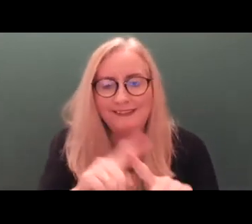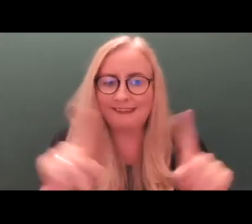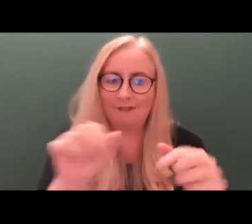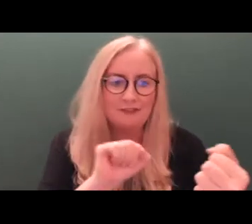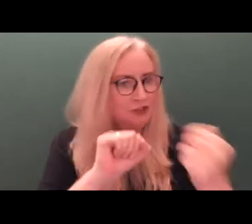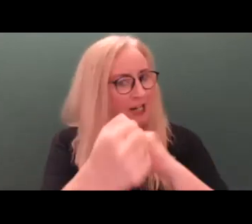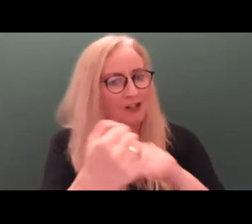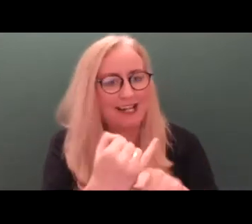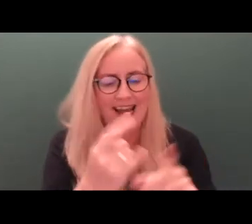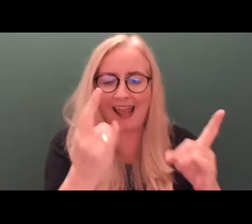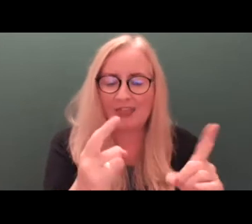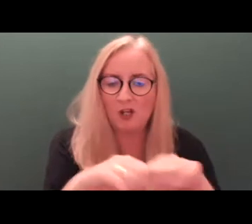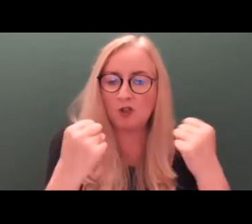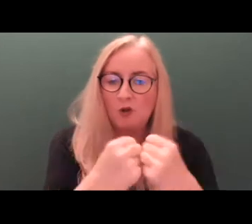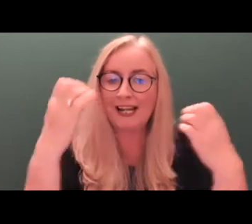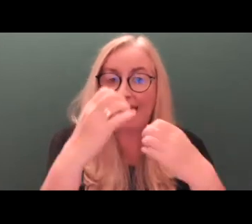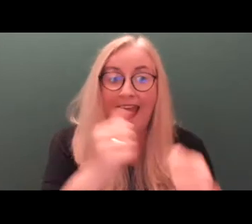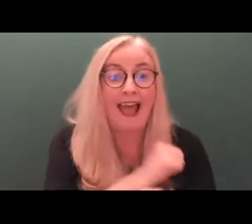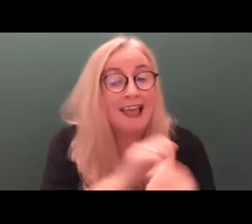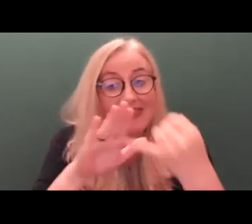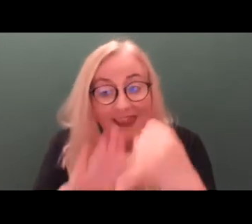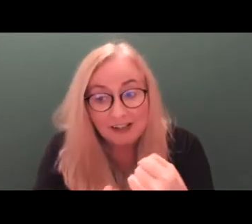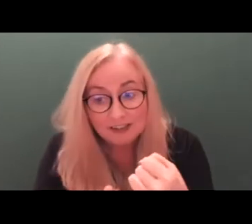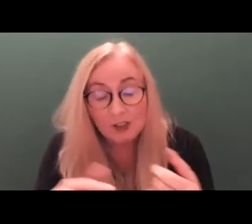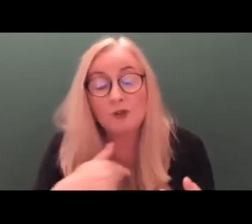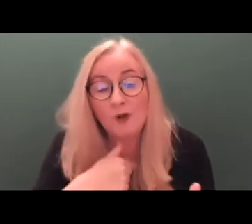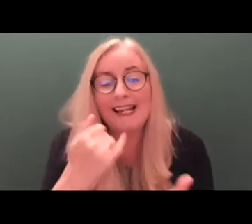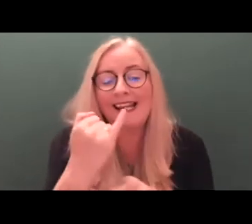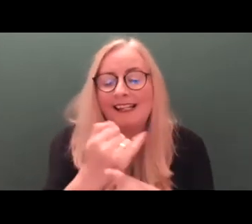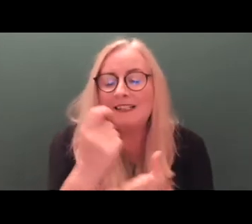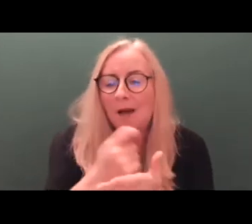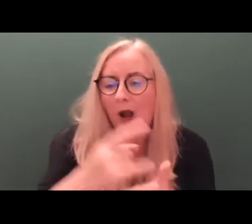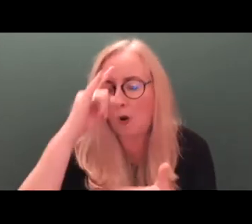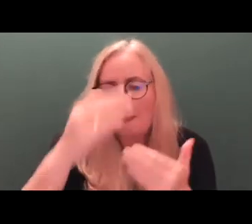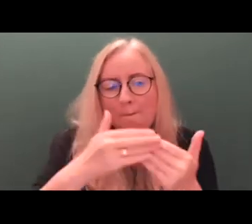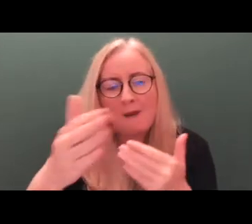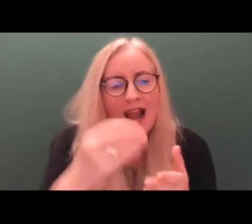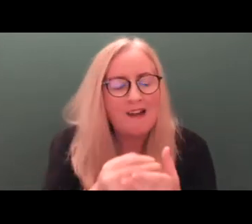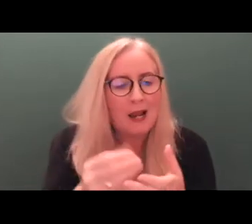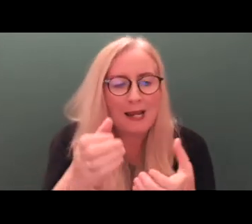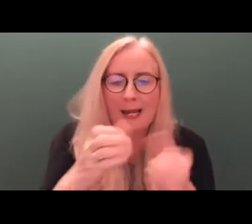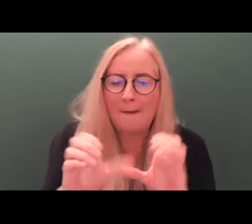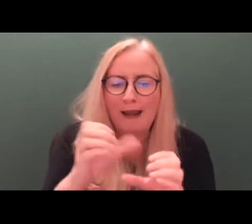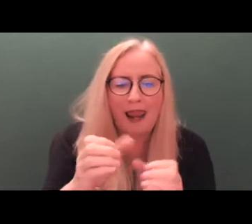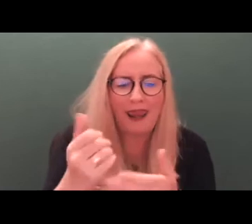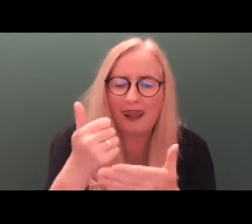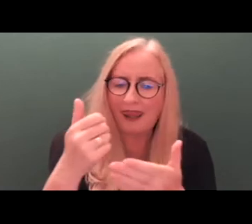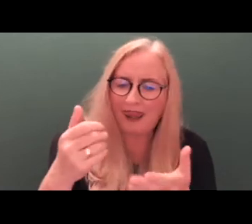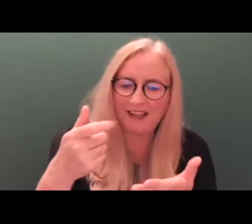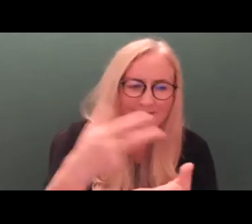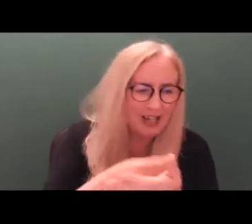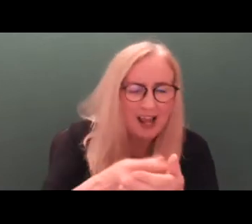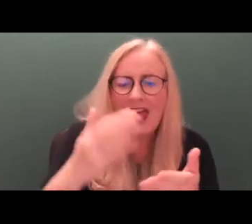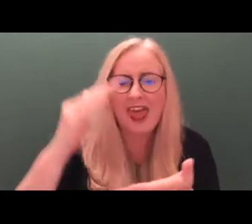system at last. In time, I would hope to see a decrease in the use of chemical restraint and a decrease in the number of people